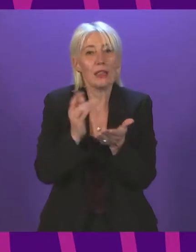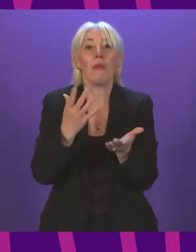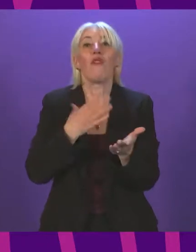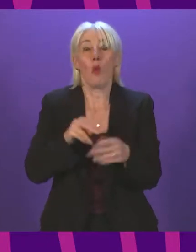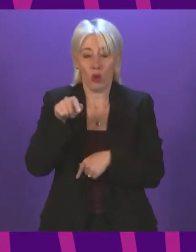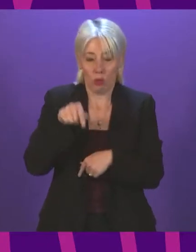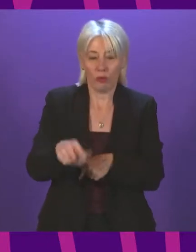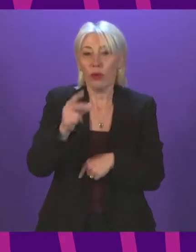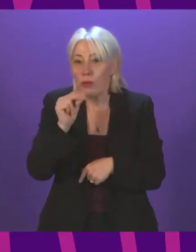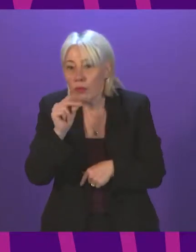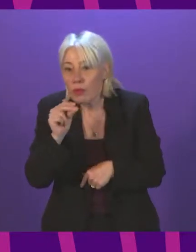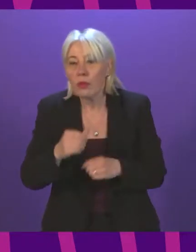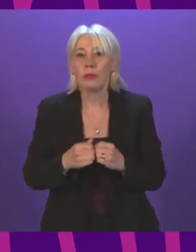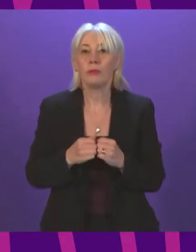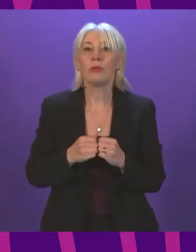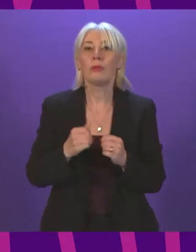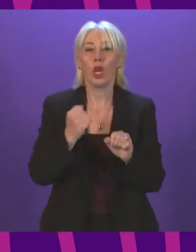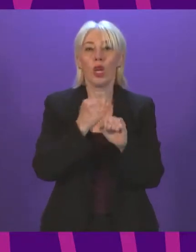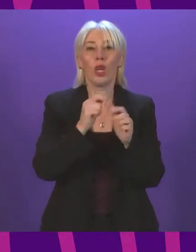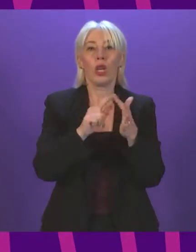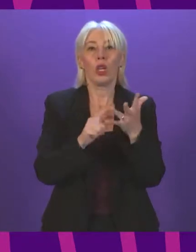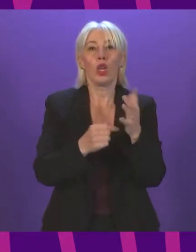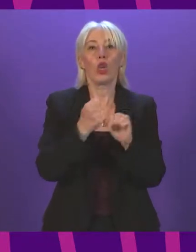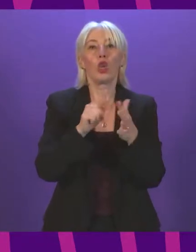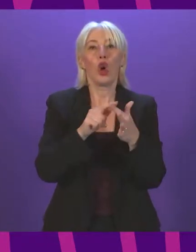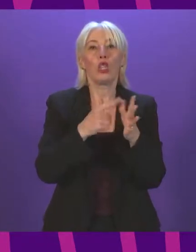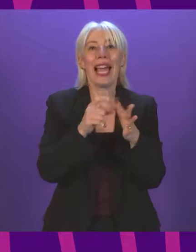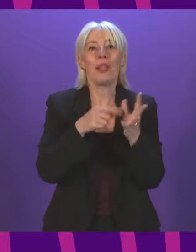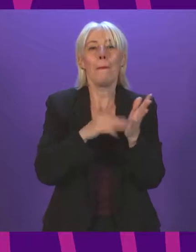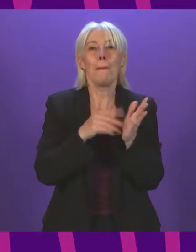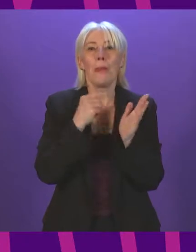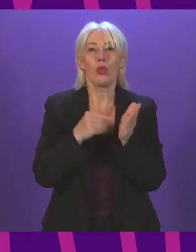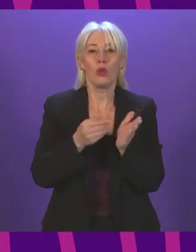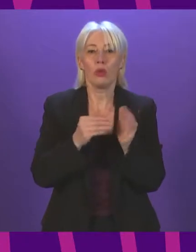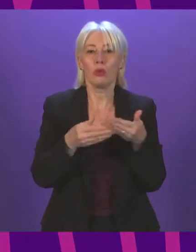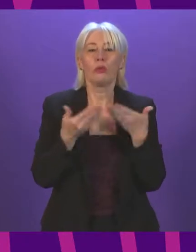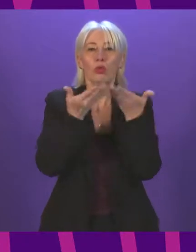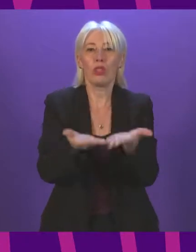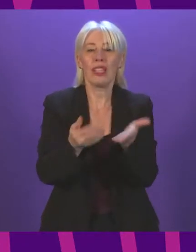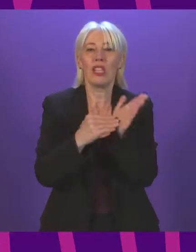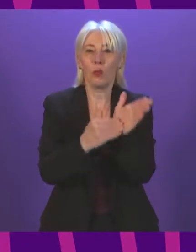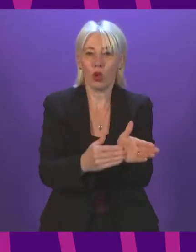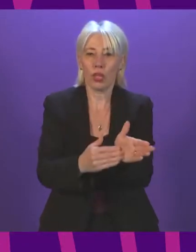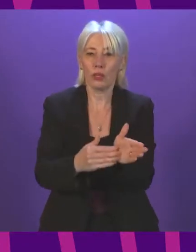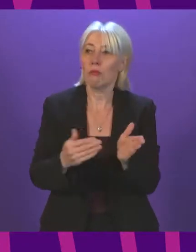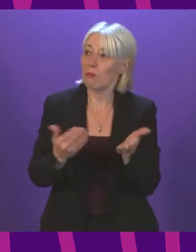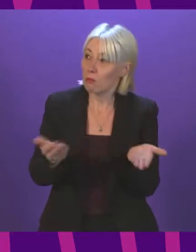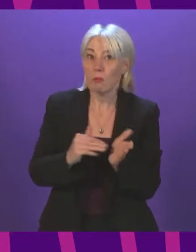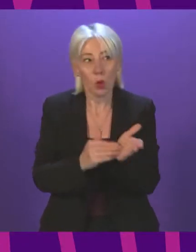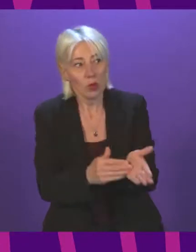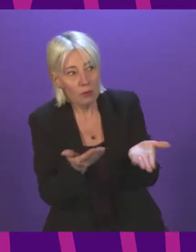Speak button now. I call on George Adam to move the motion. Thank you, President Officer, and formally moved.